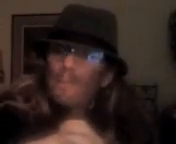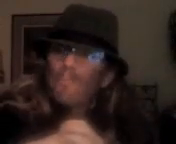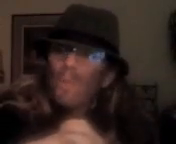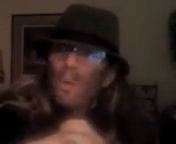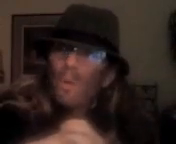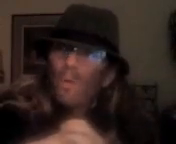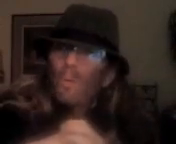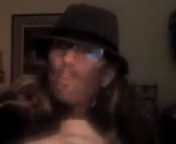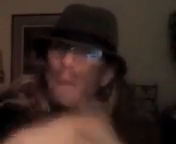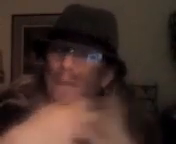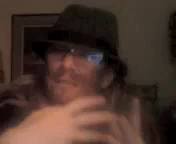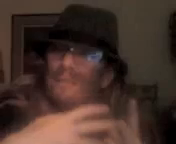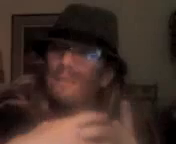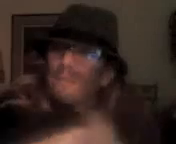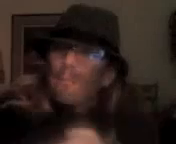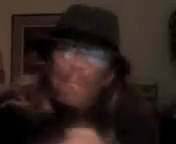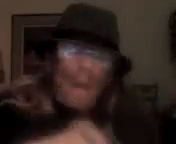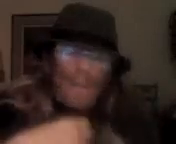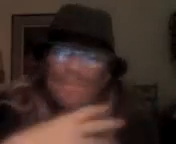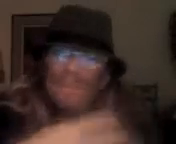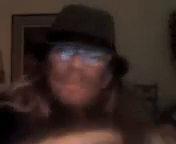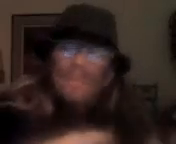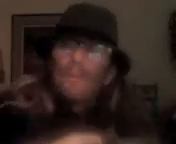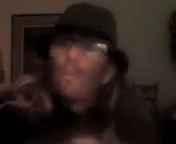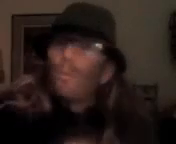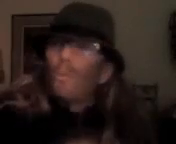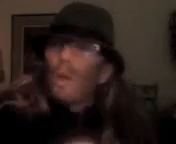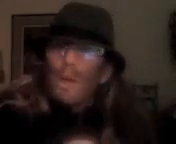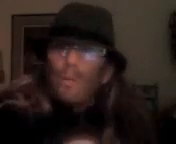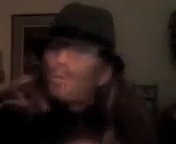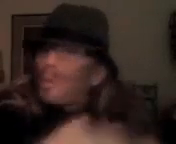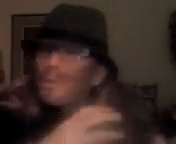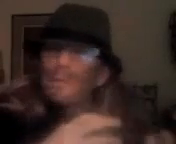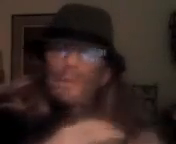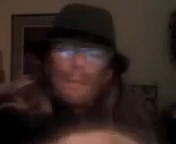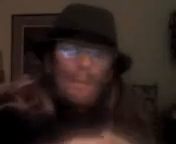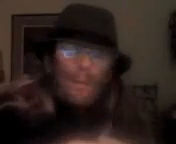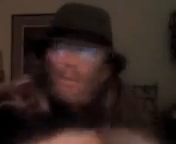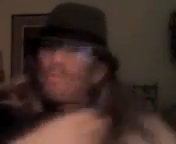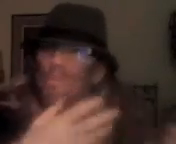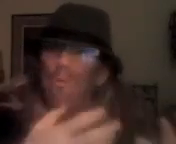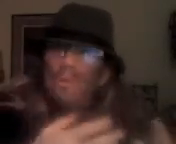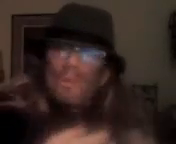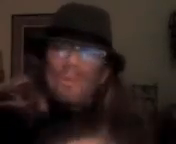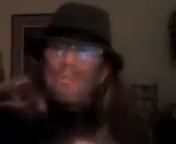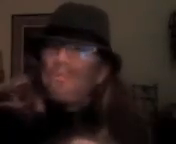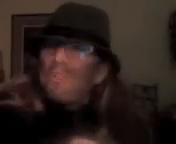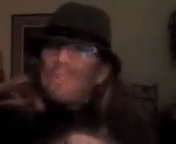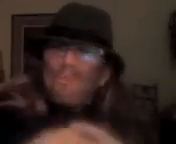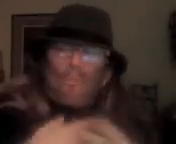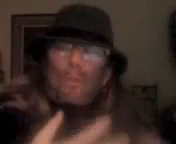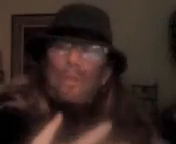party, drinking, smoking, feeling free,